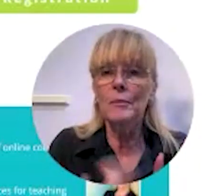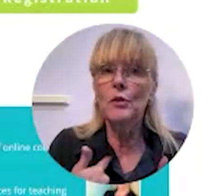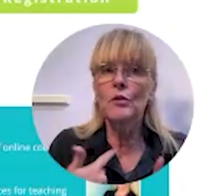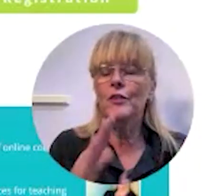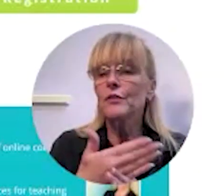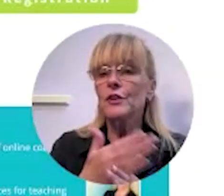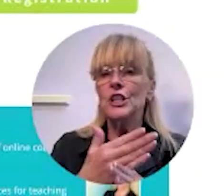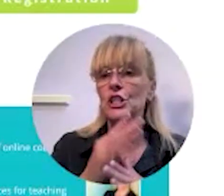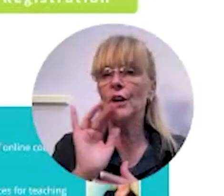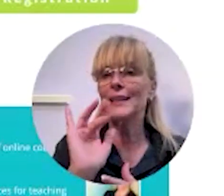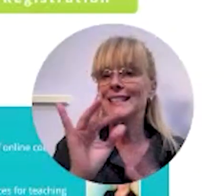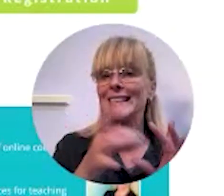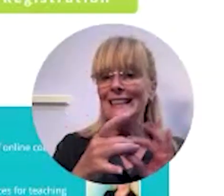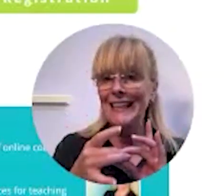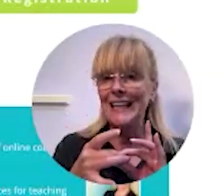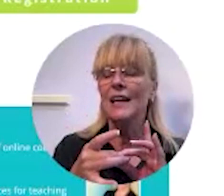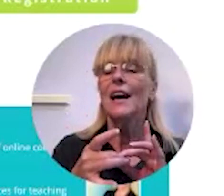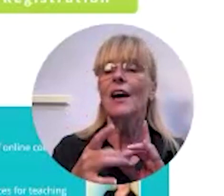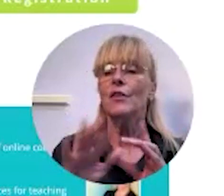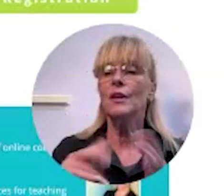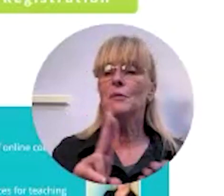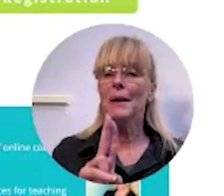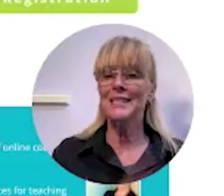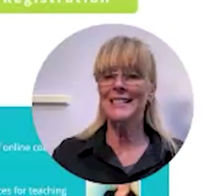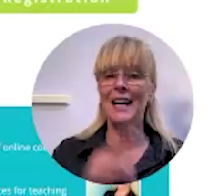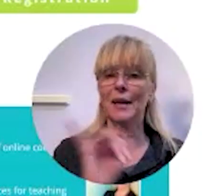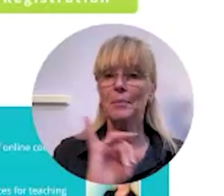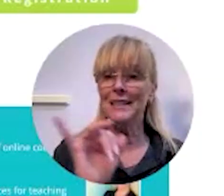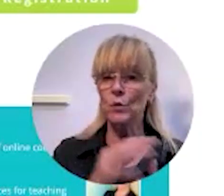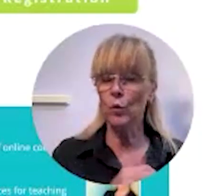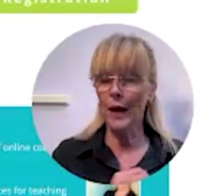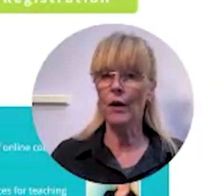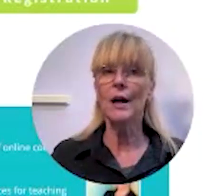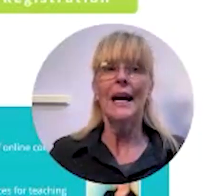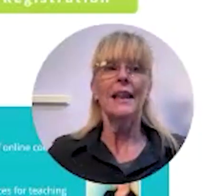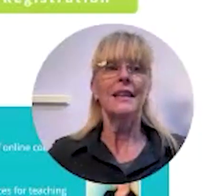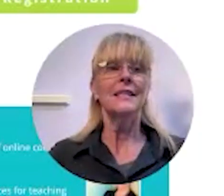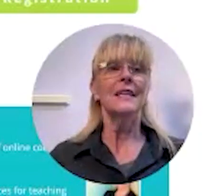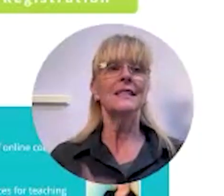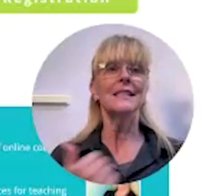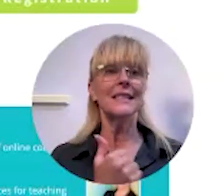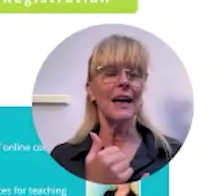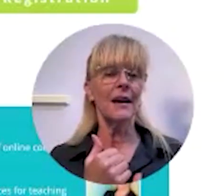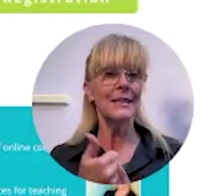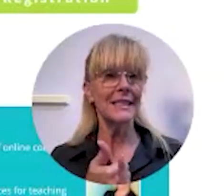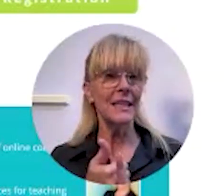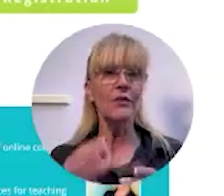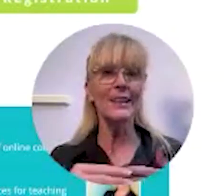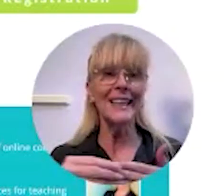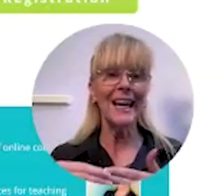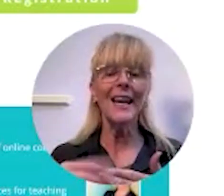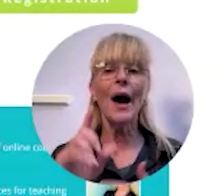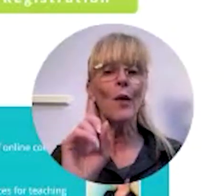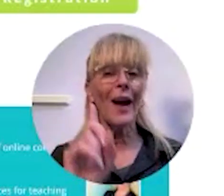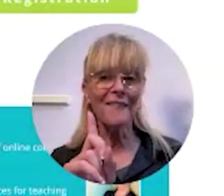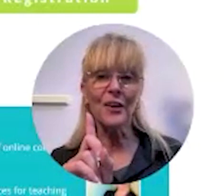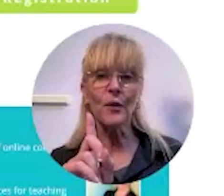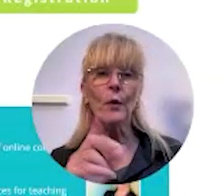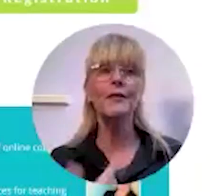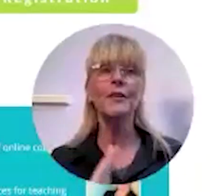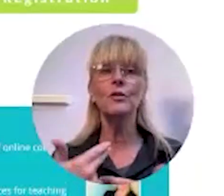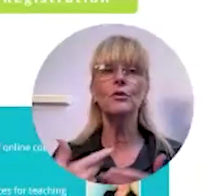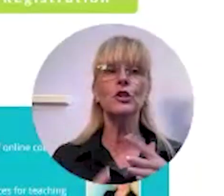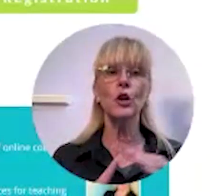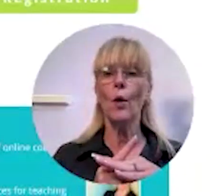um you feel free to share this link for them to be able to sign up as well this is uh self-led however